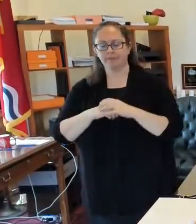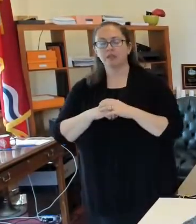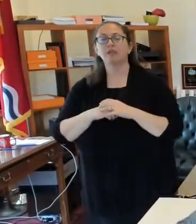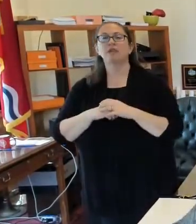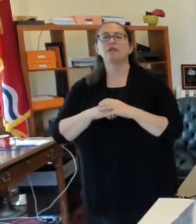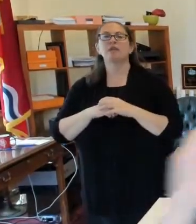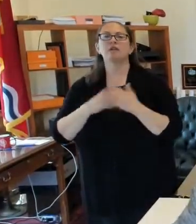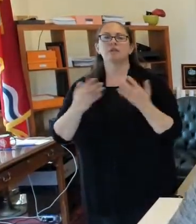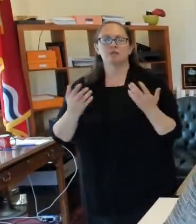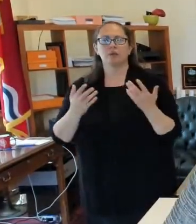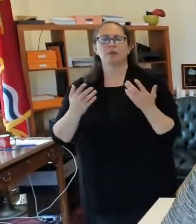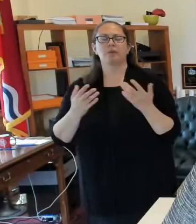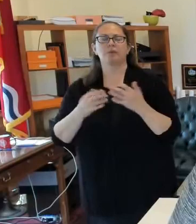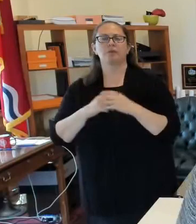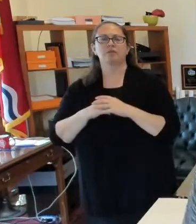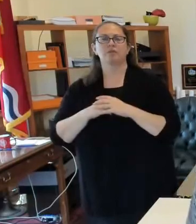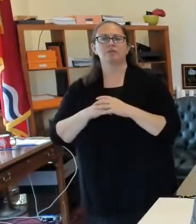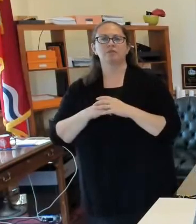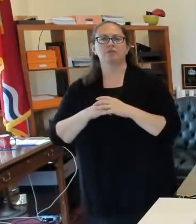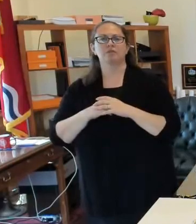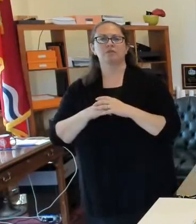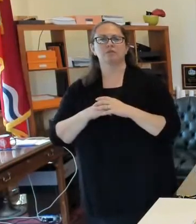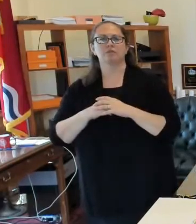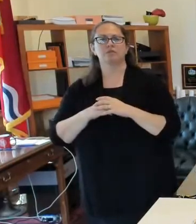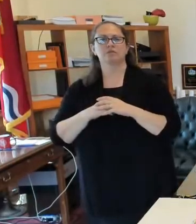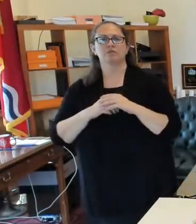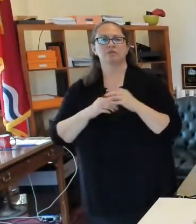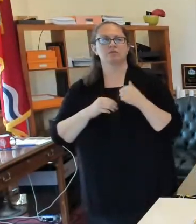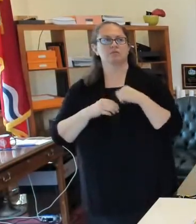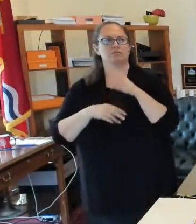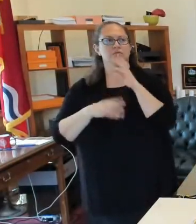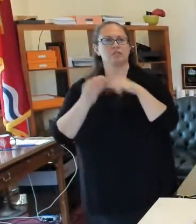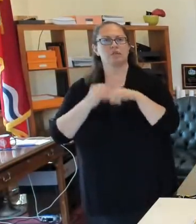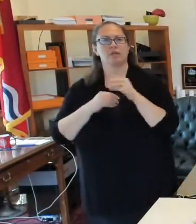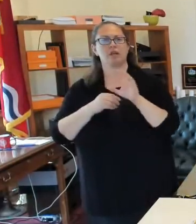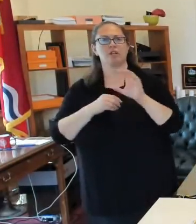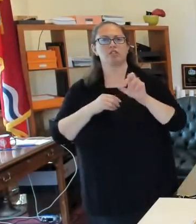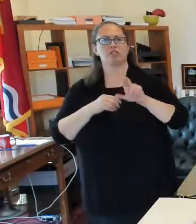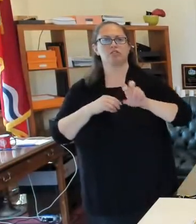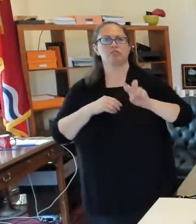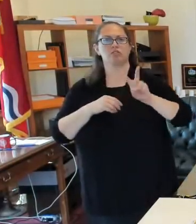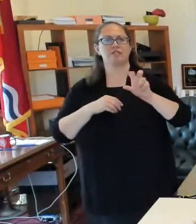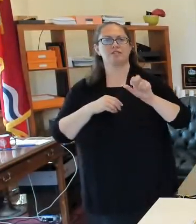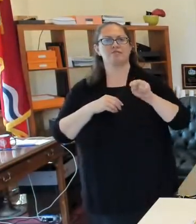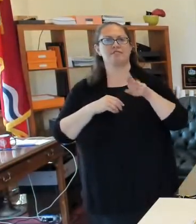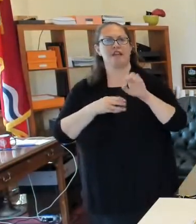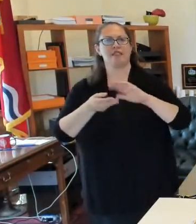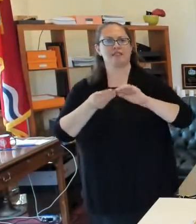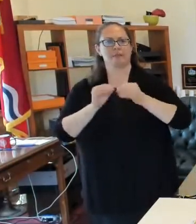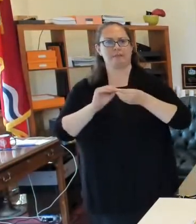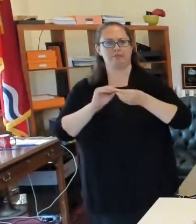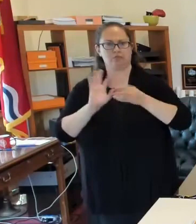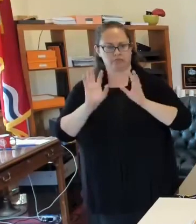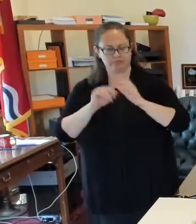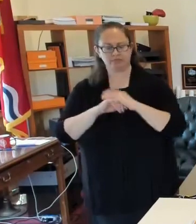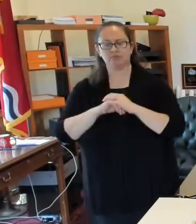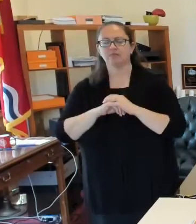Violence numbers here. So yesterday